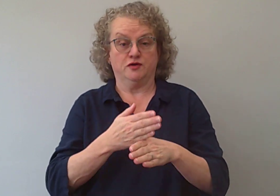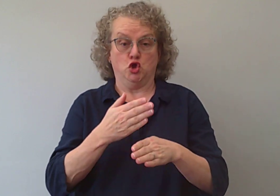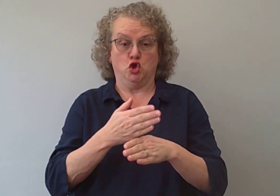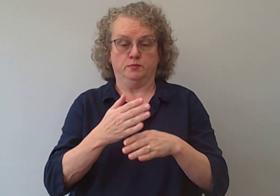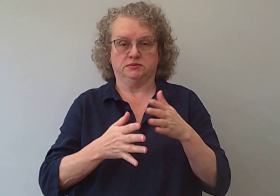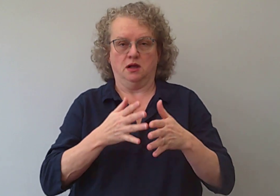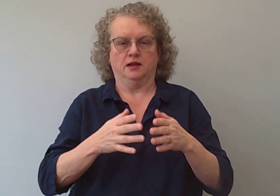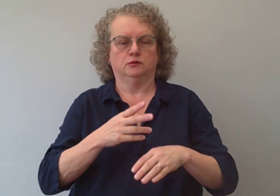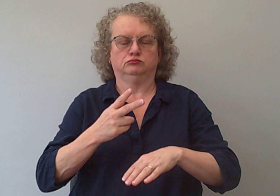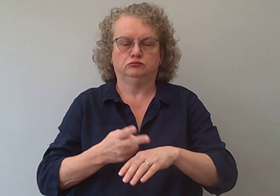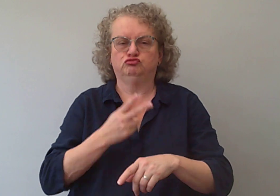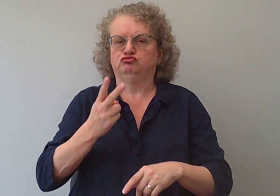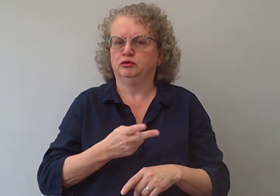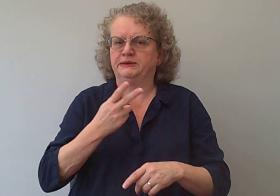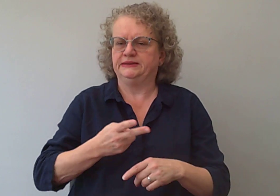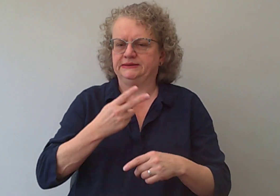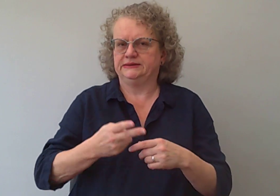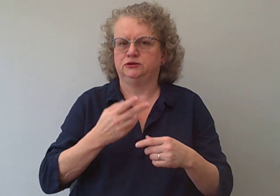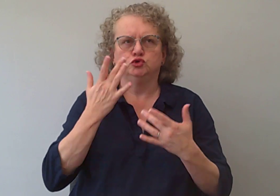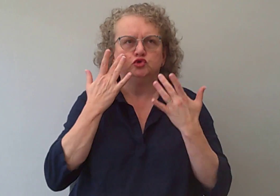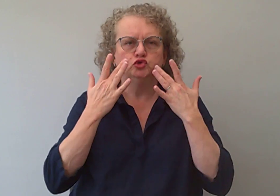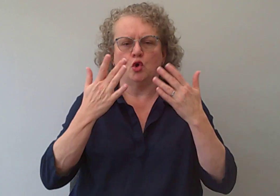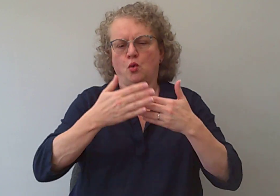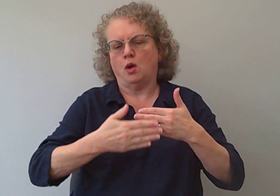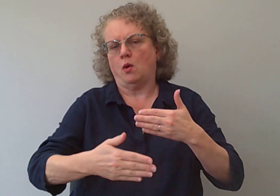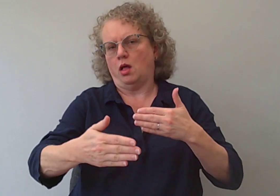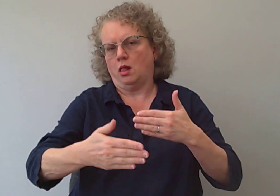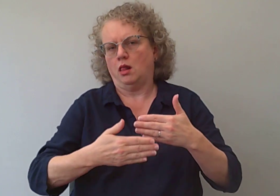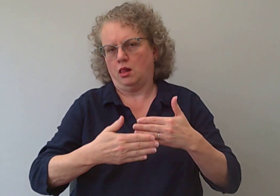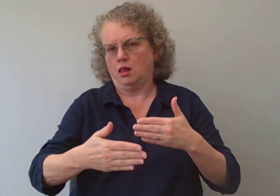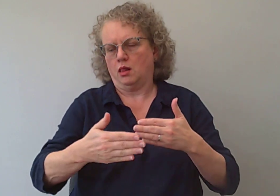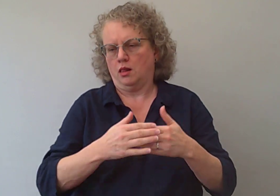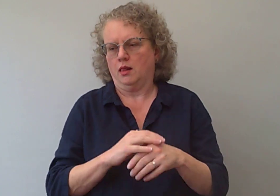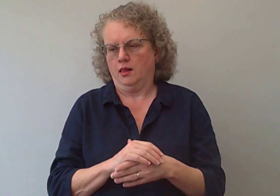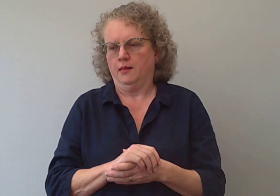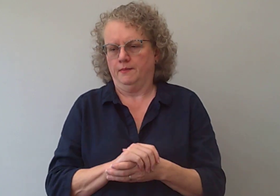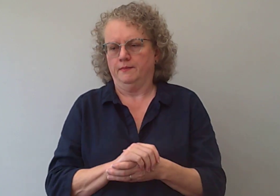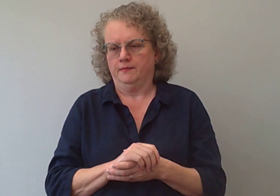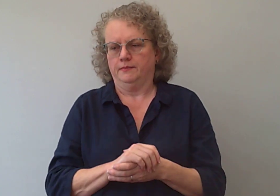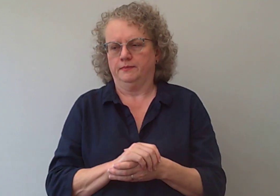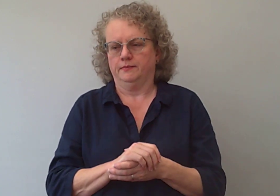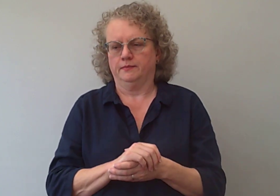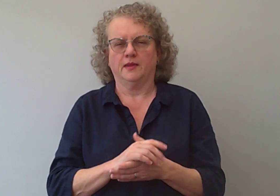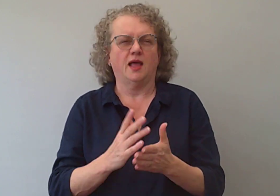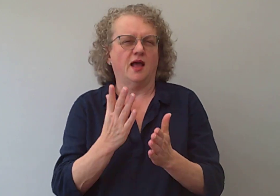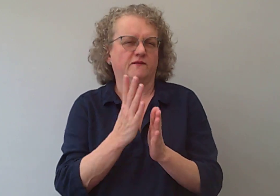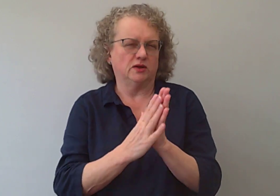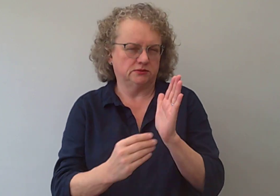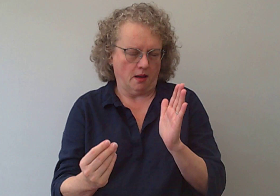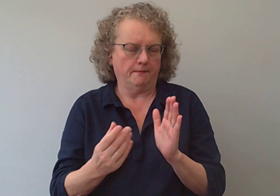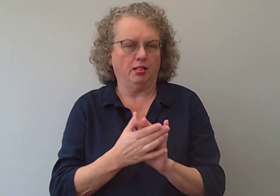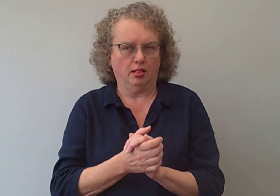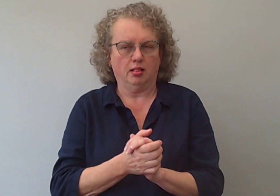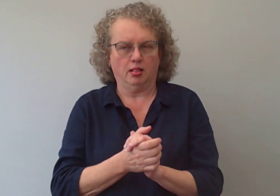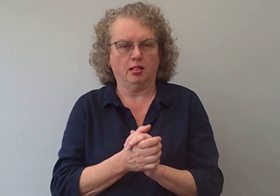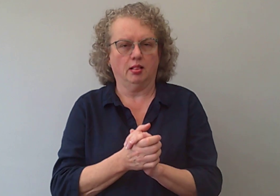So this means the verb, the sign for the verb is repeated to show how long you do that for. So for example,